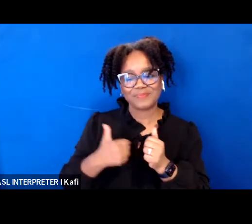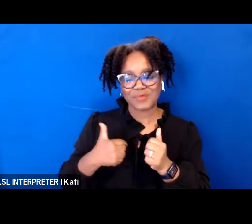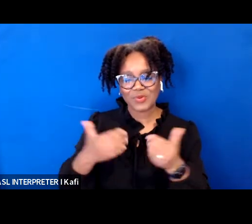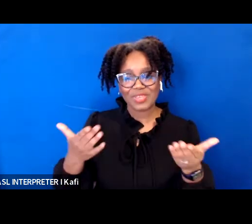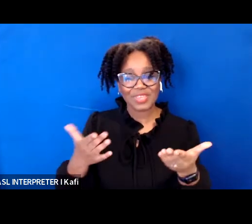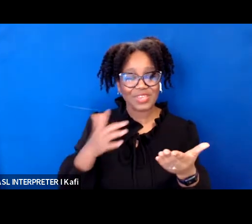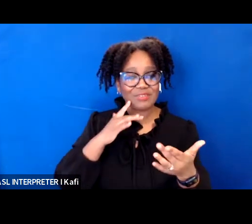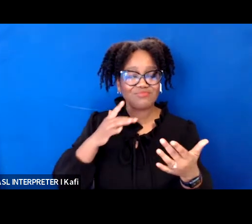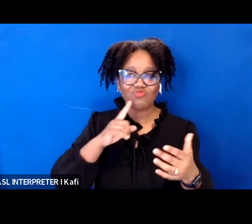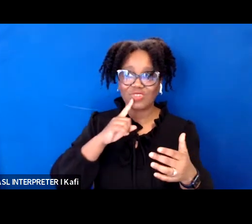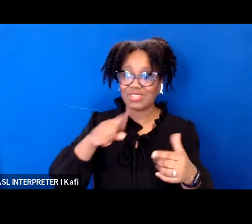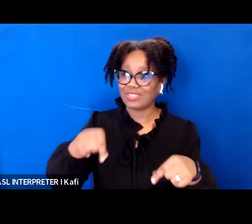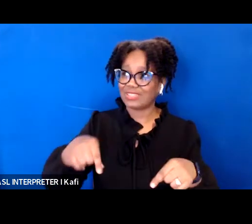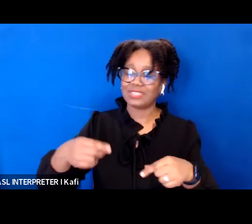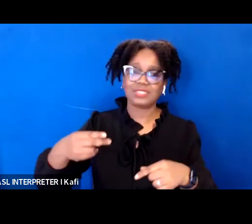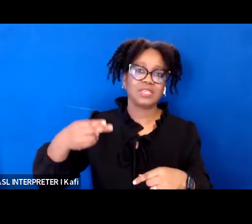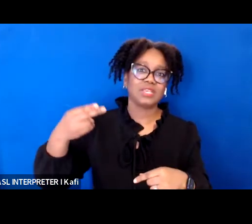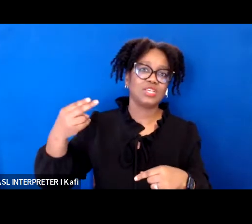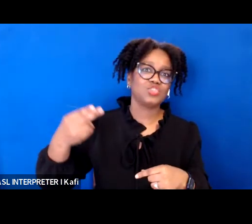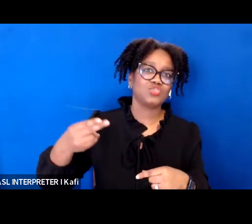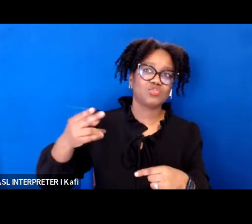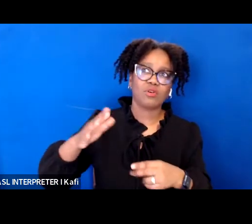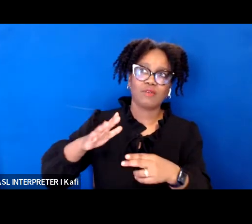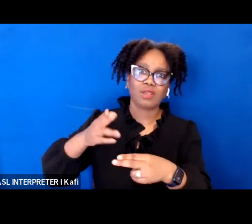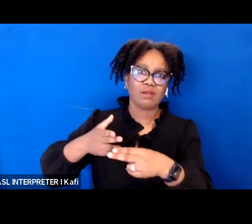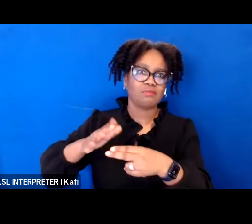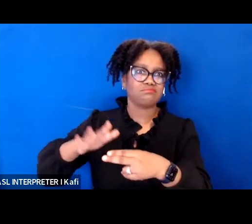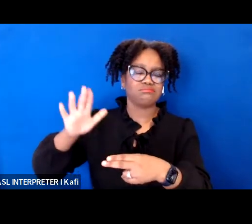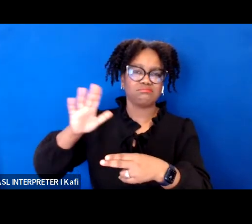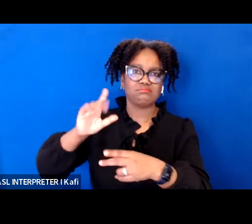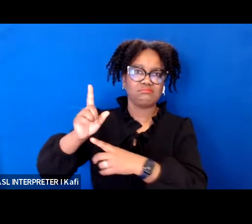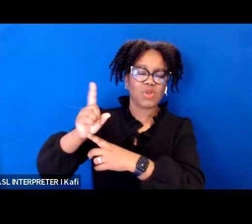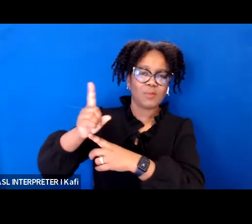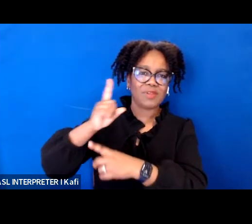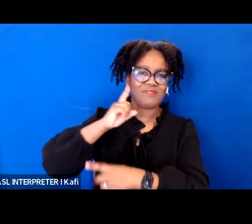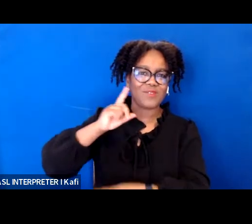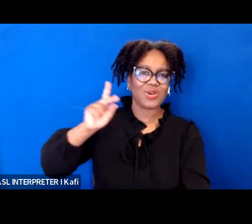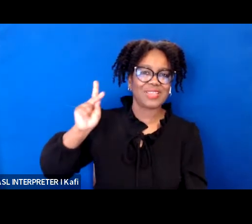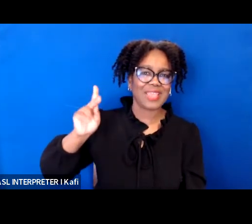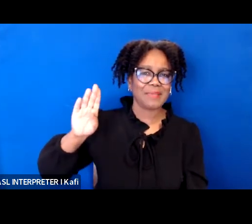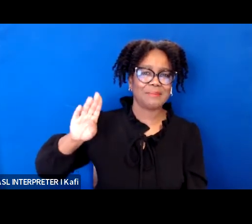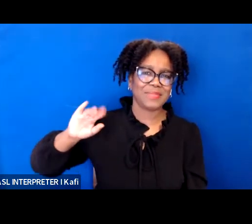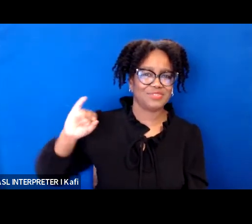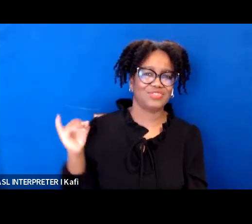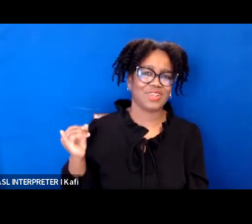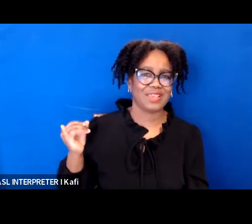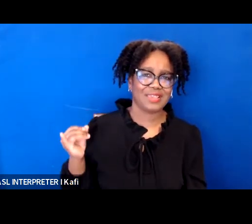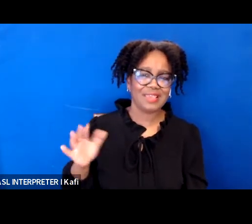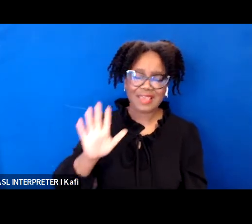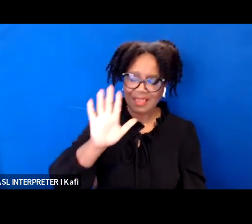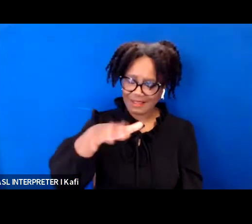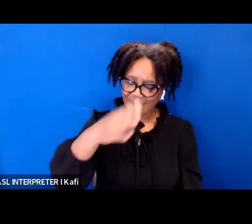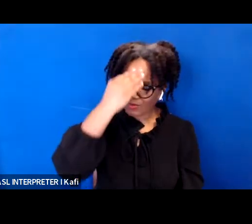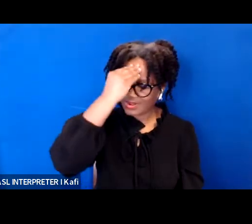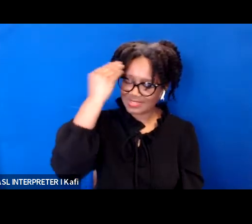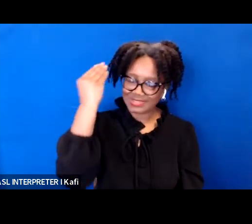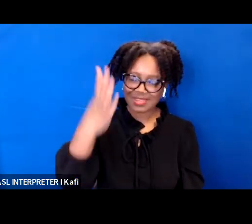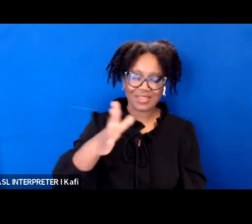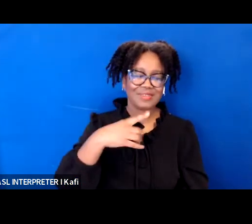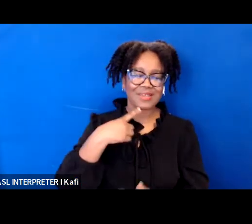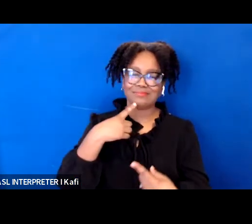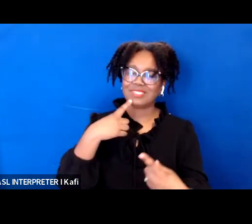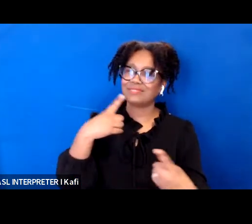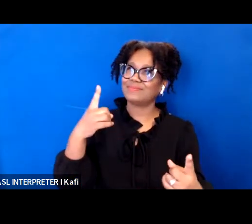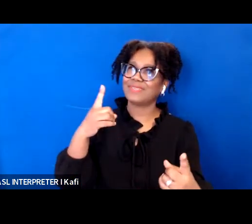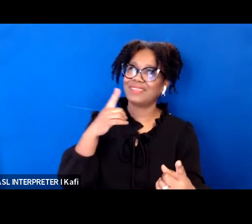kbj and i just want to say she will and speak it into existence will be the first black woman to join the